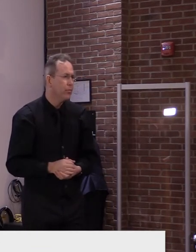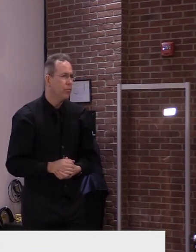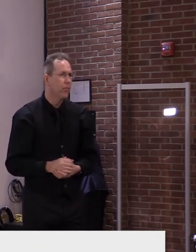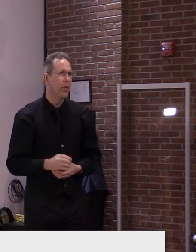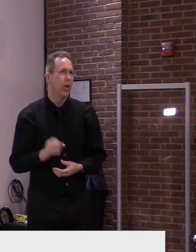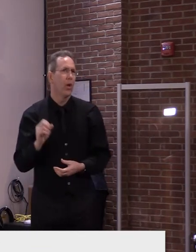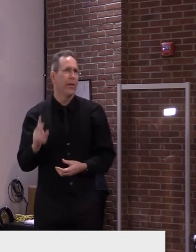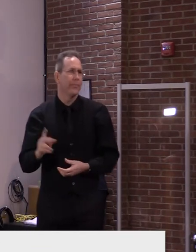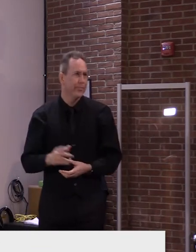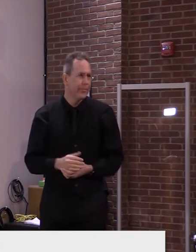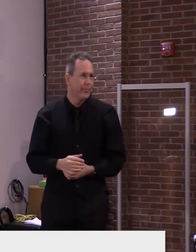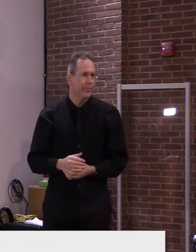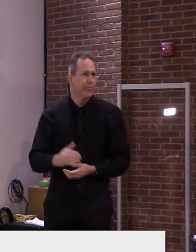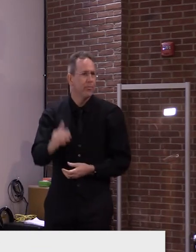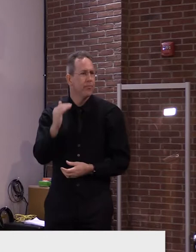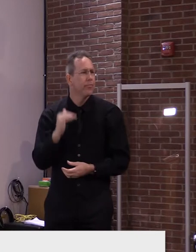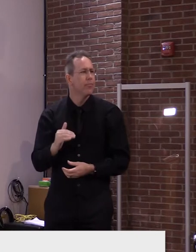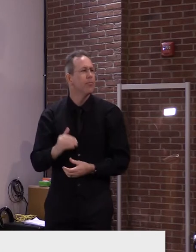Greg, the county courier.